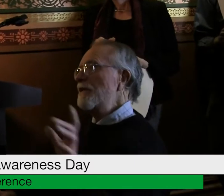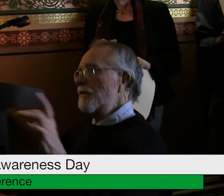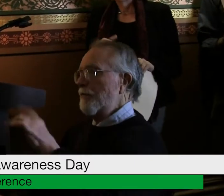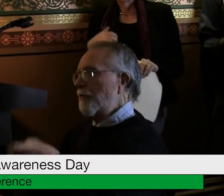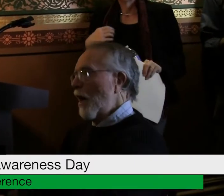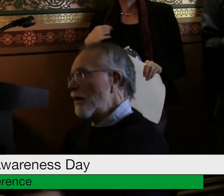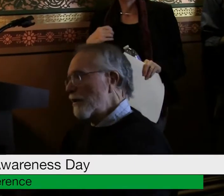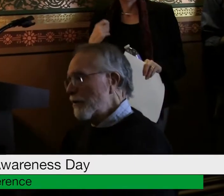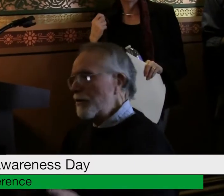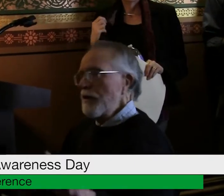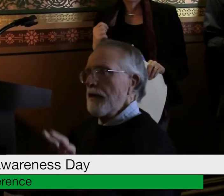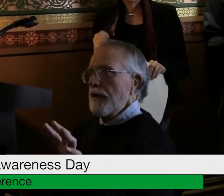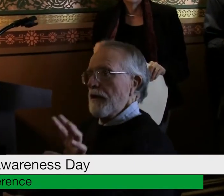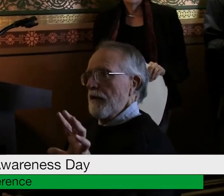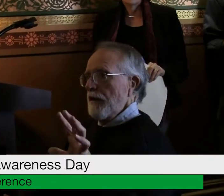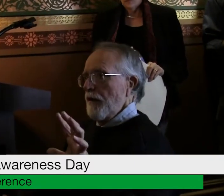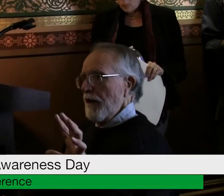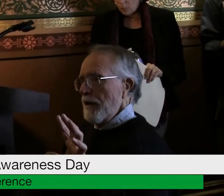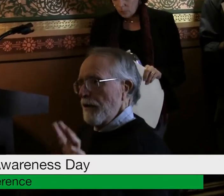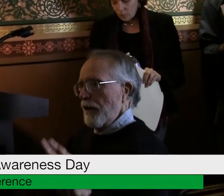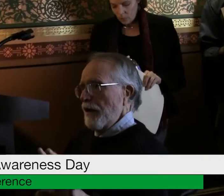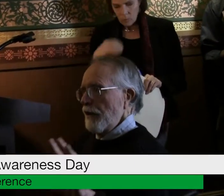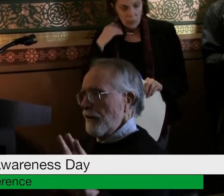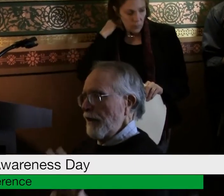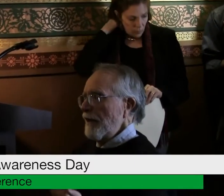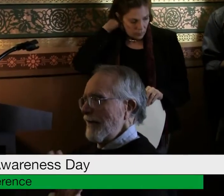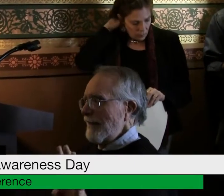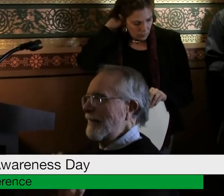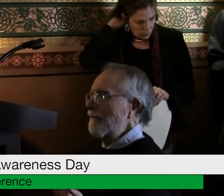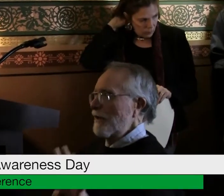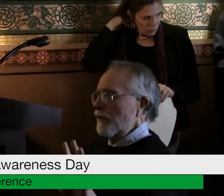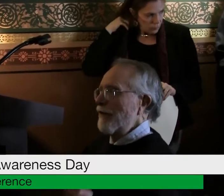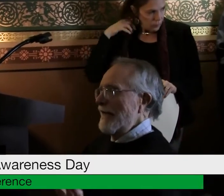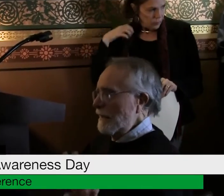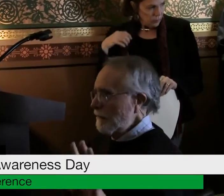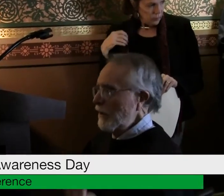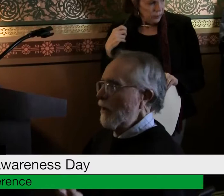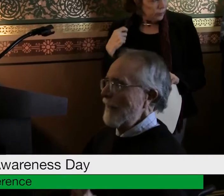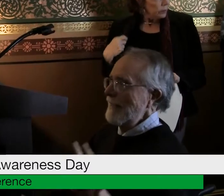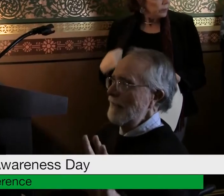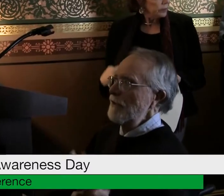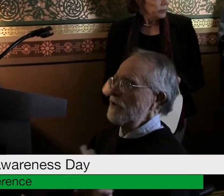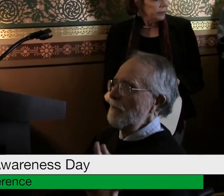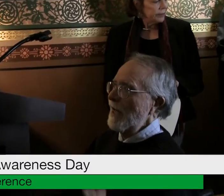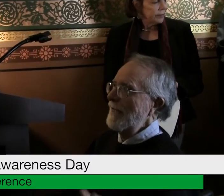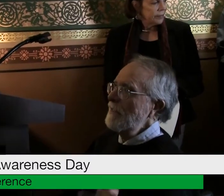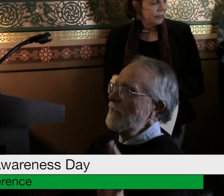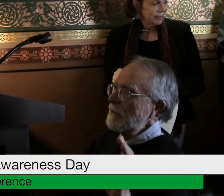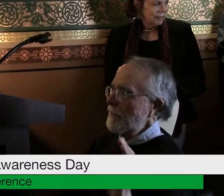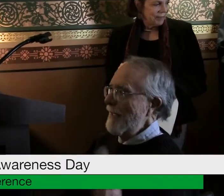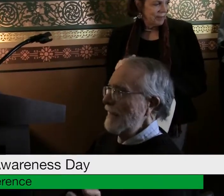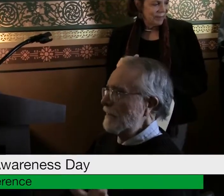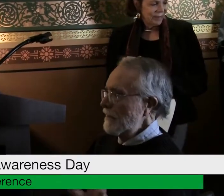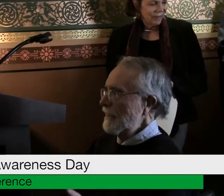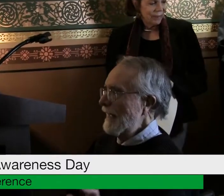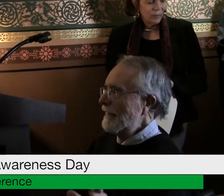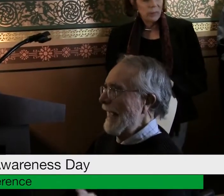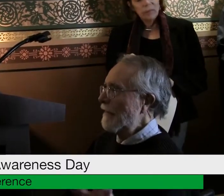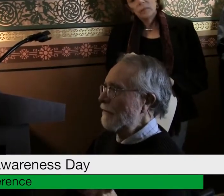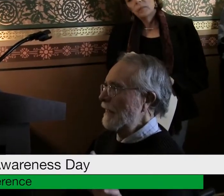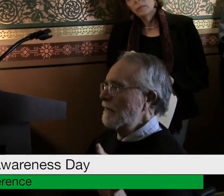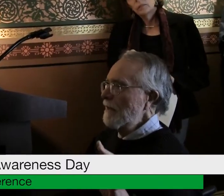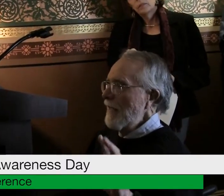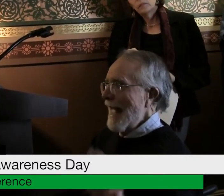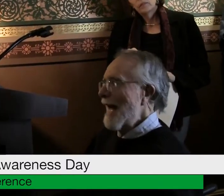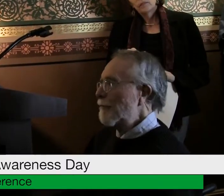These partners give you the green. You know, they give us the money to make this kind